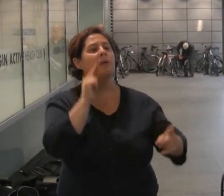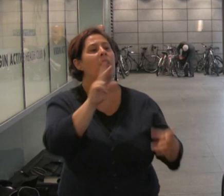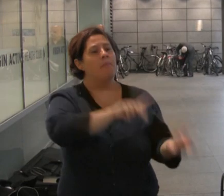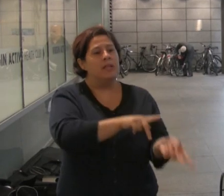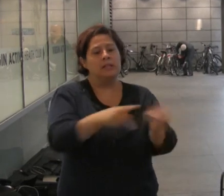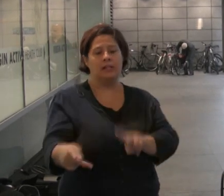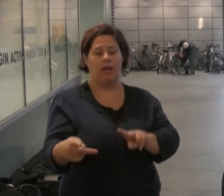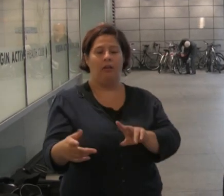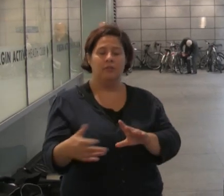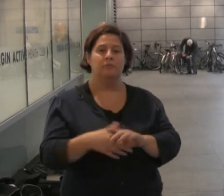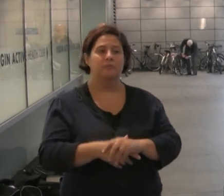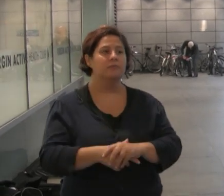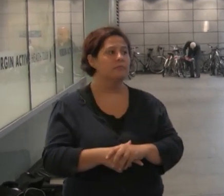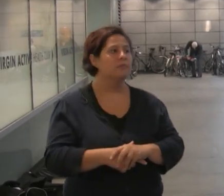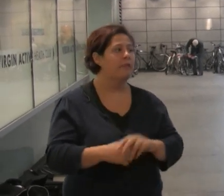against us.